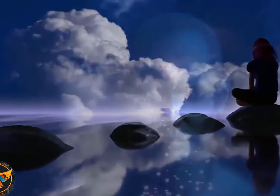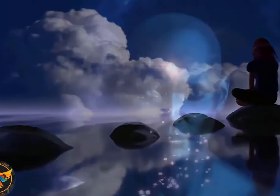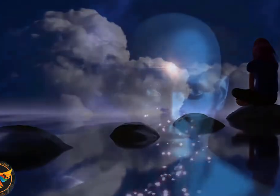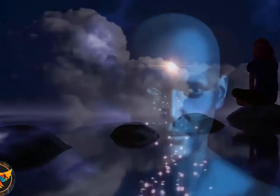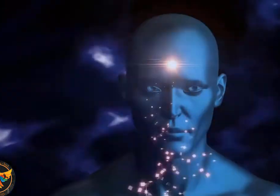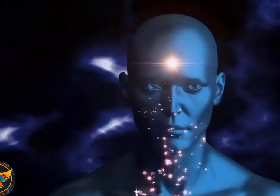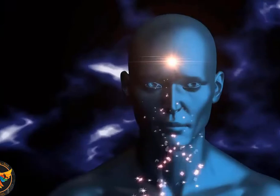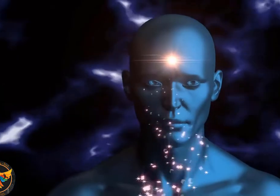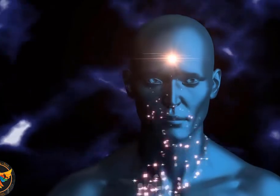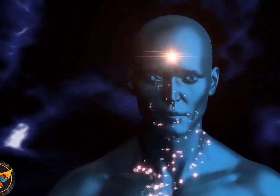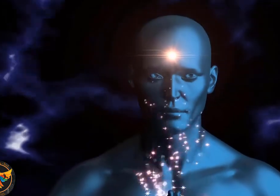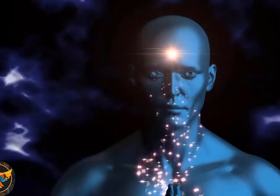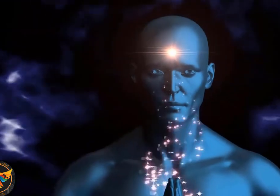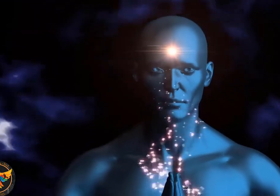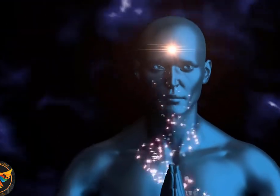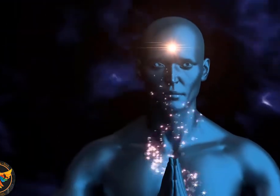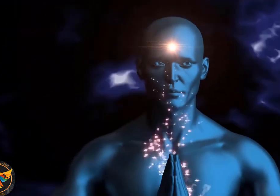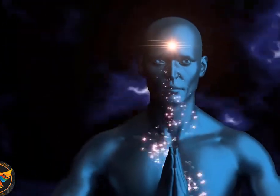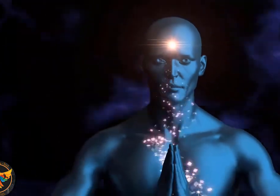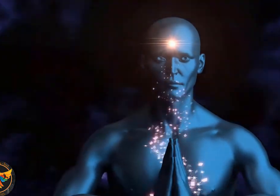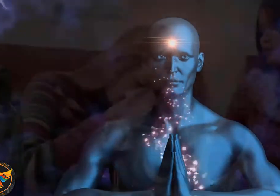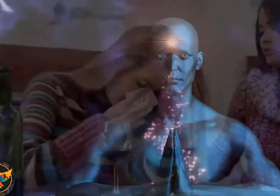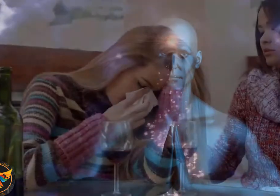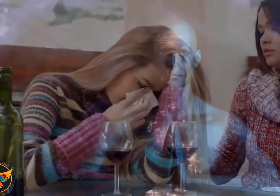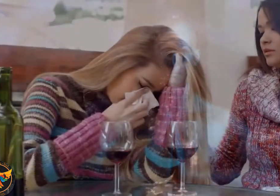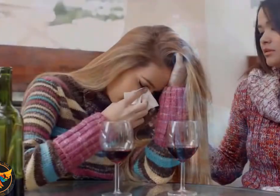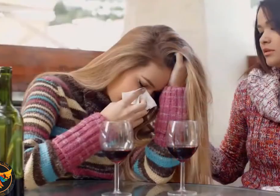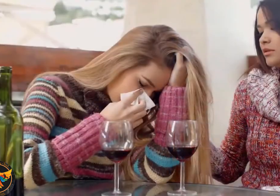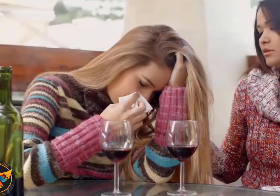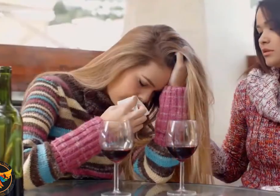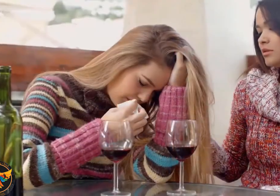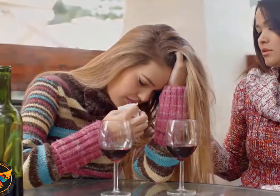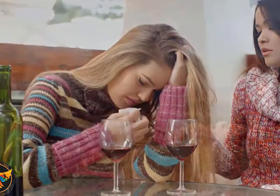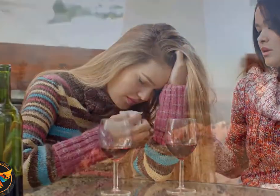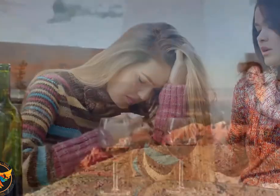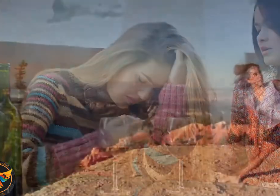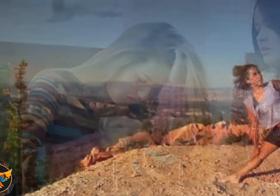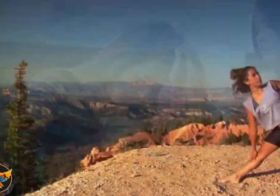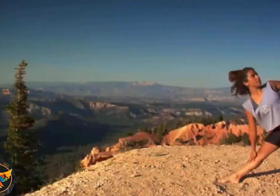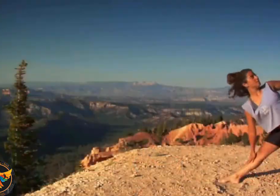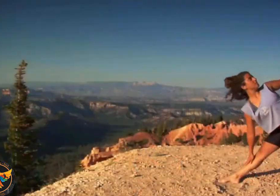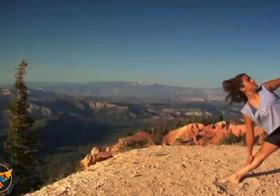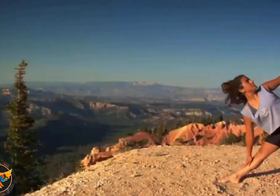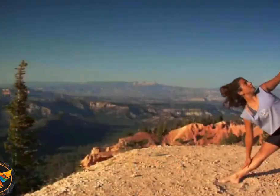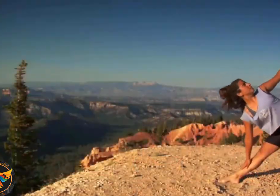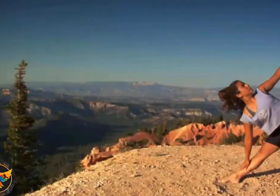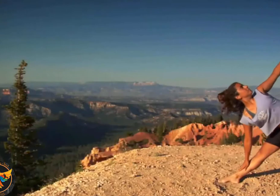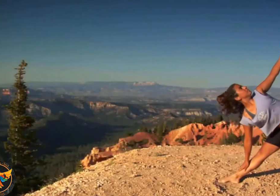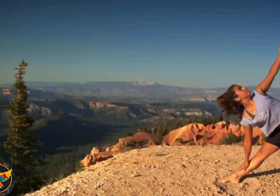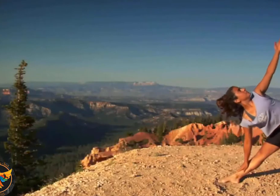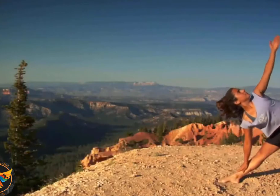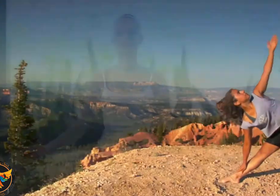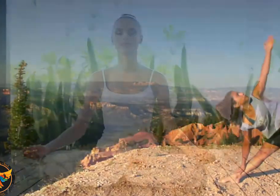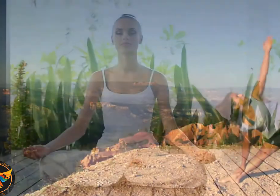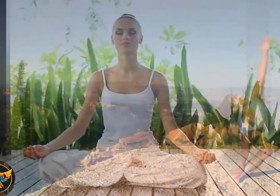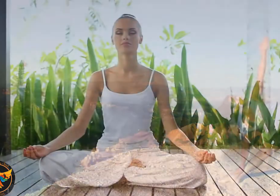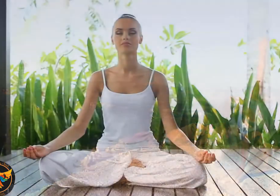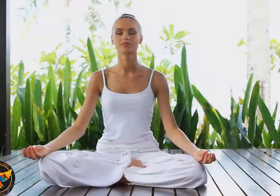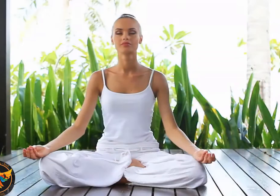voyages into the deeper subjects of life, from mental and physical health, to emotional and spiritual well-being. But that's